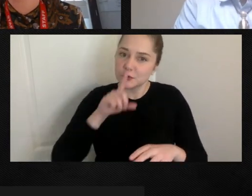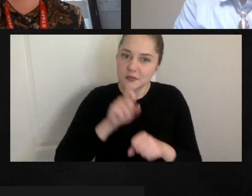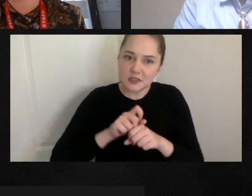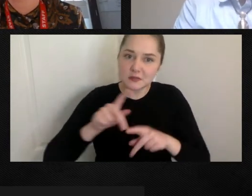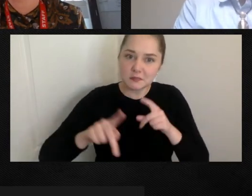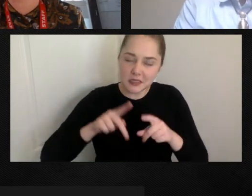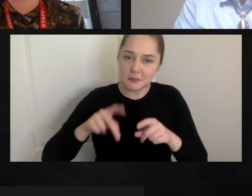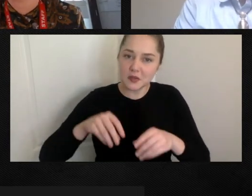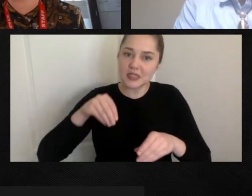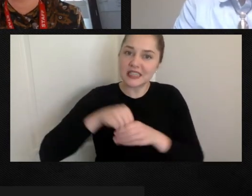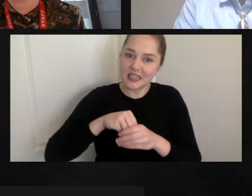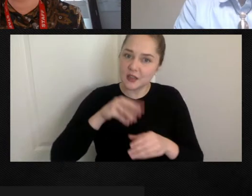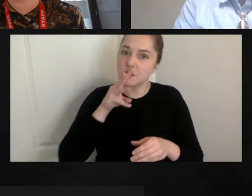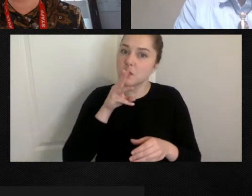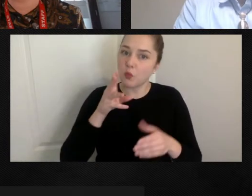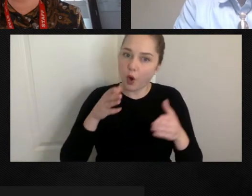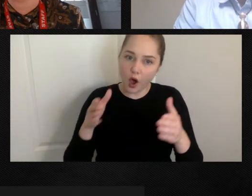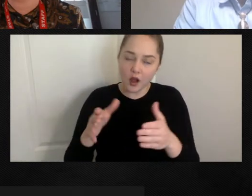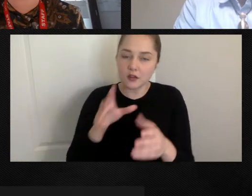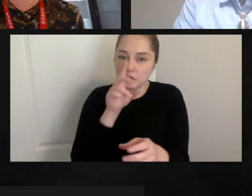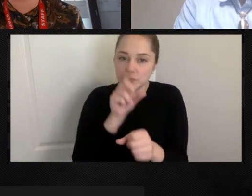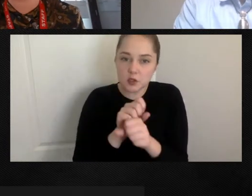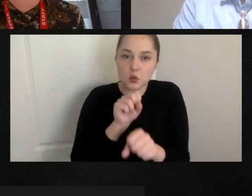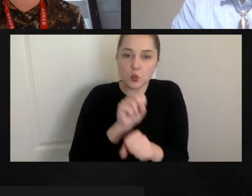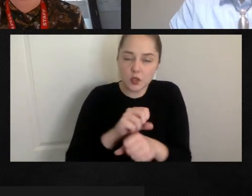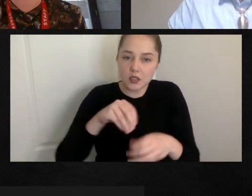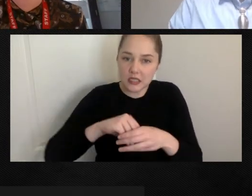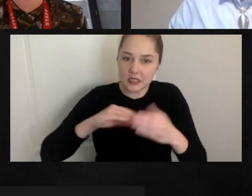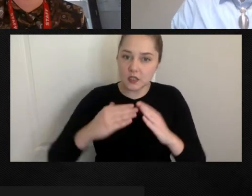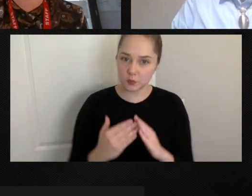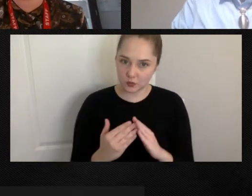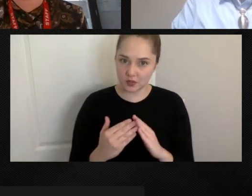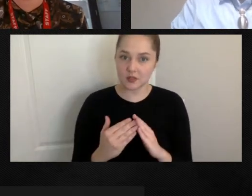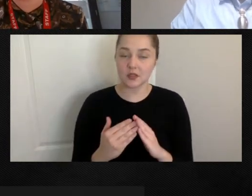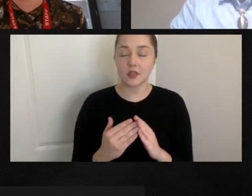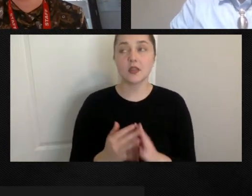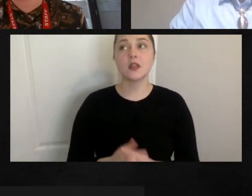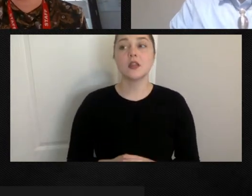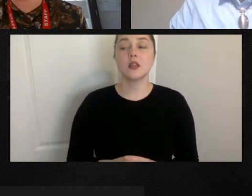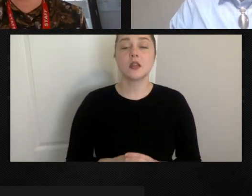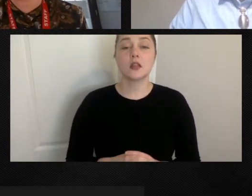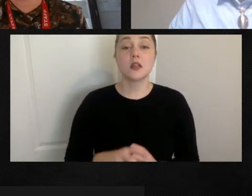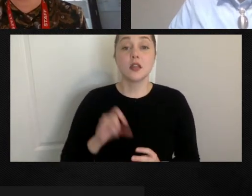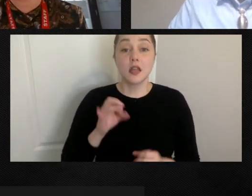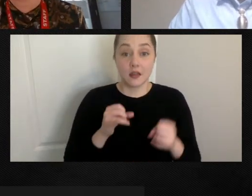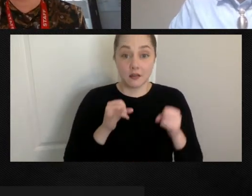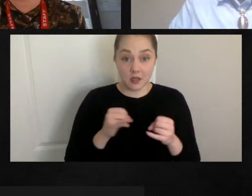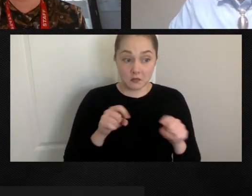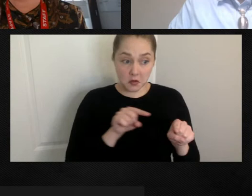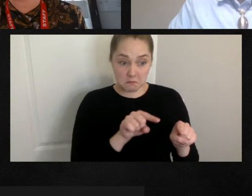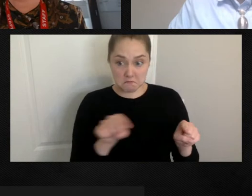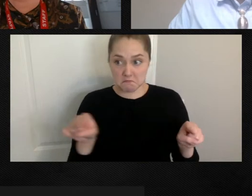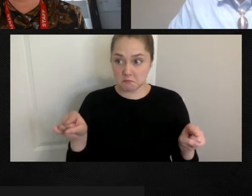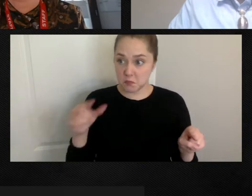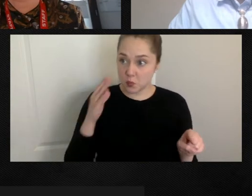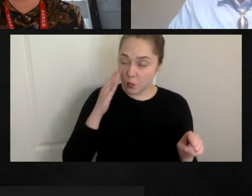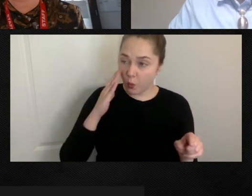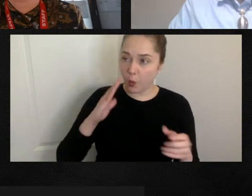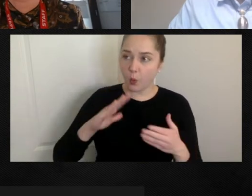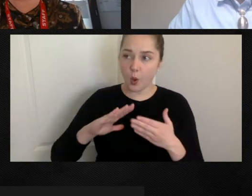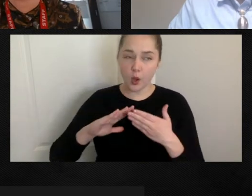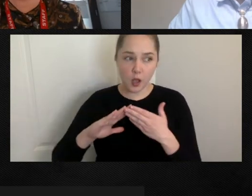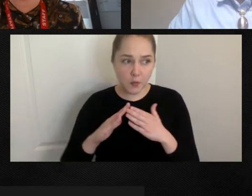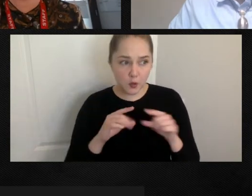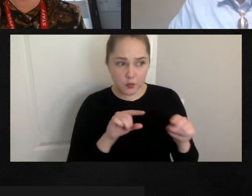actually work directly in communities. And if individuals know of communities